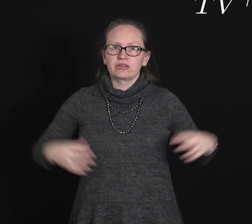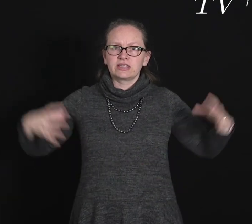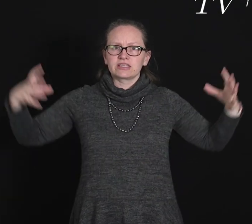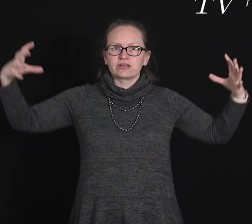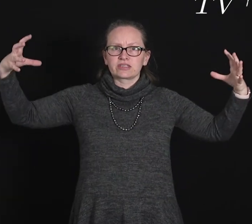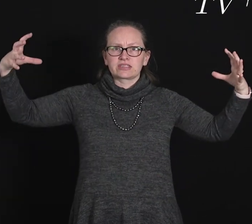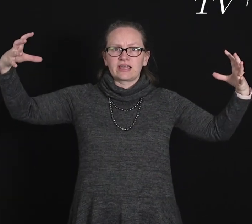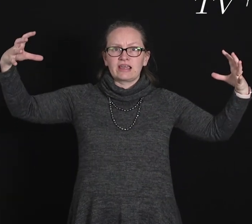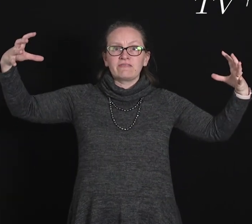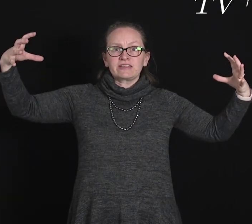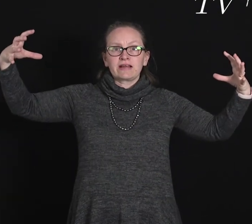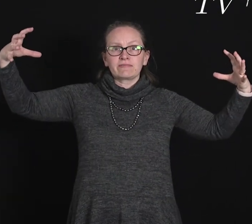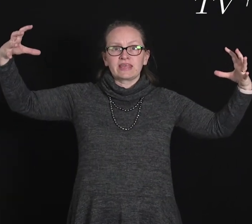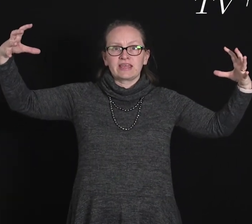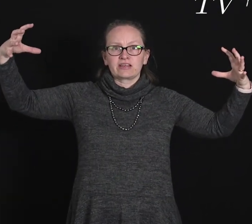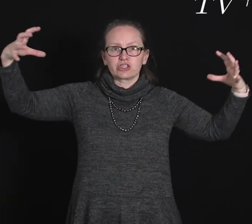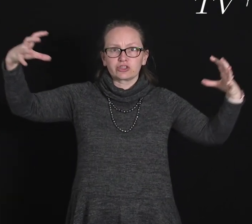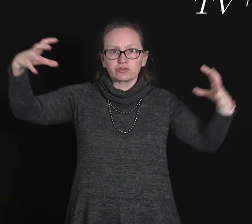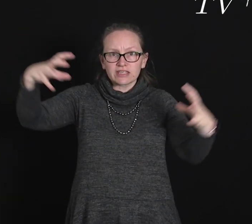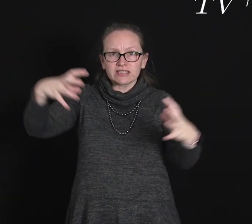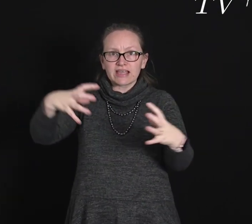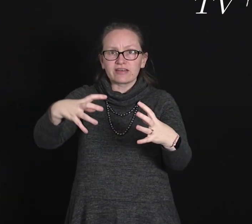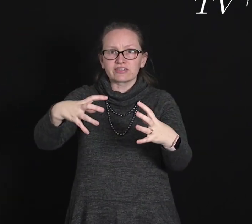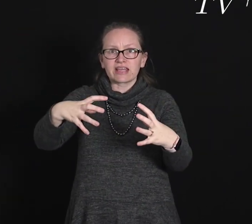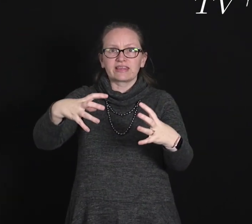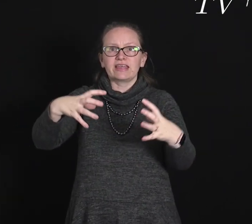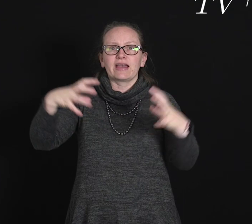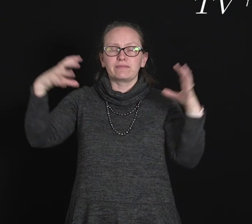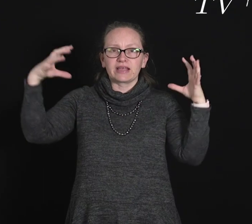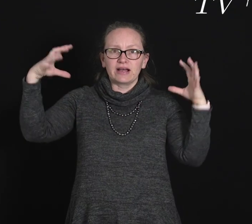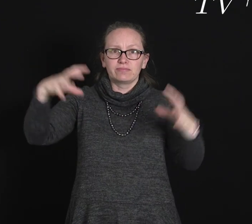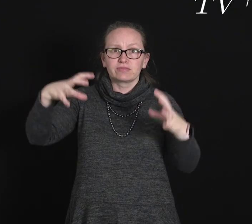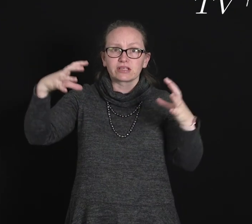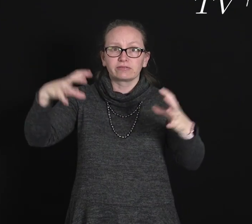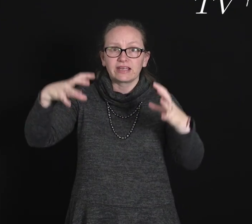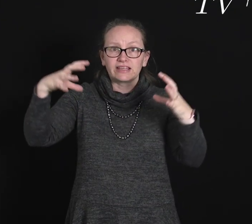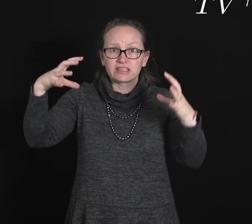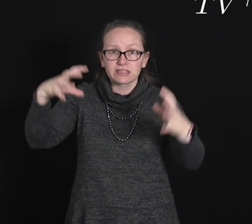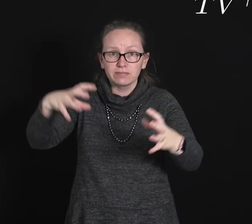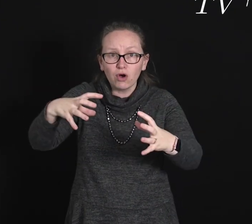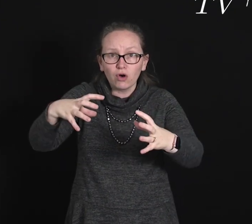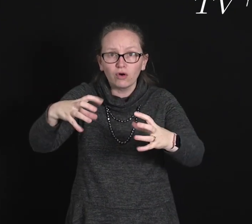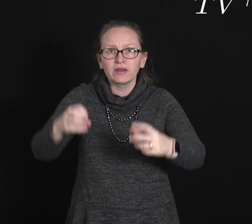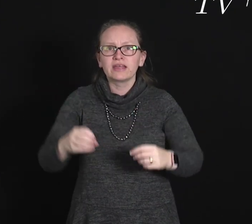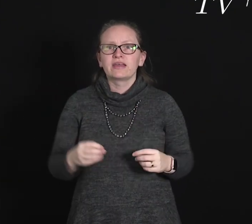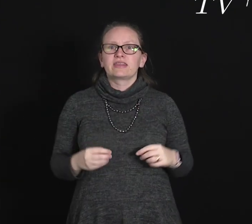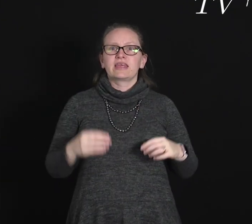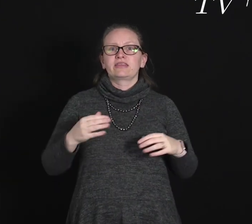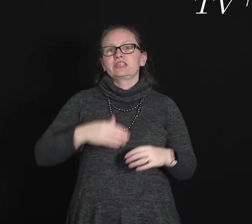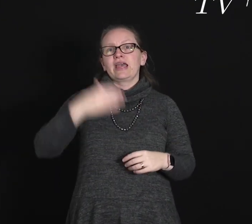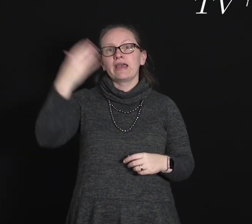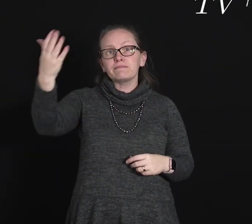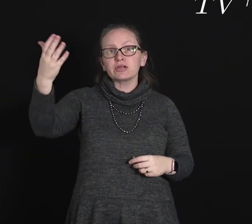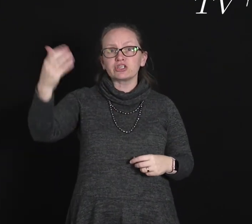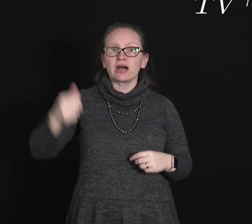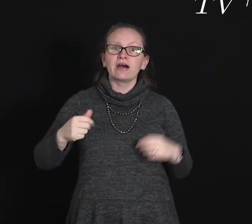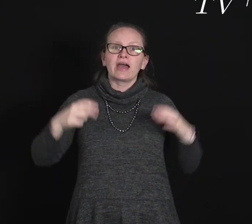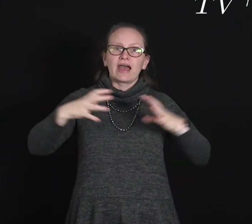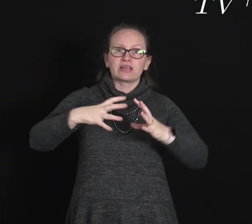this tells us that if something shrinks down suddenly and becomes really small, then the temperature has